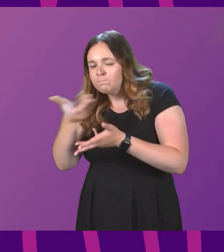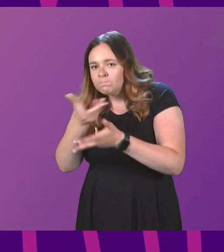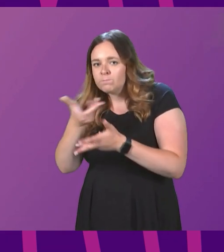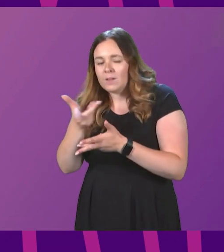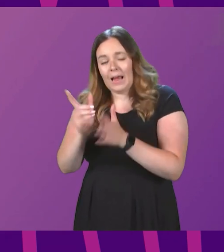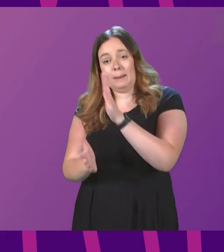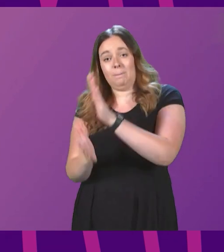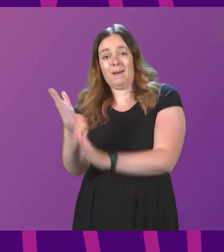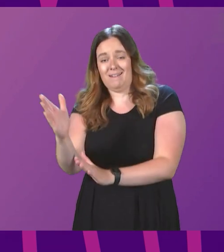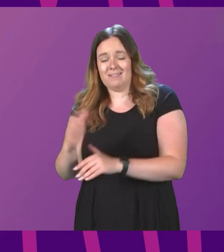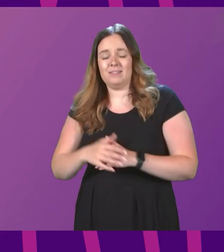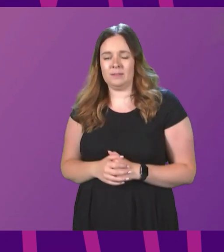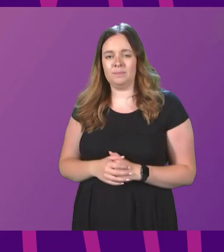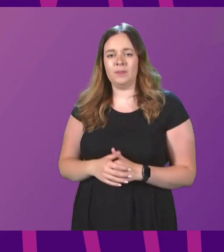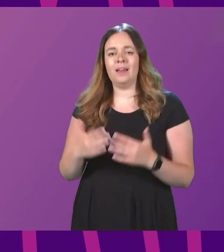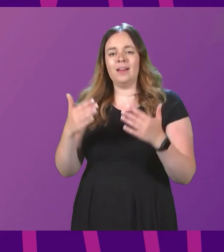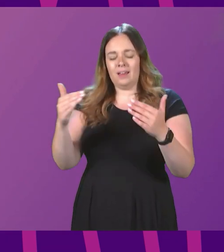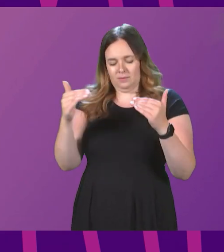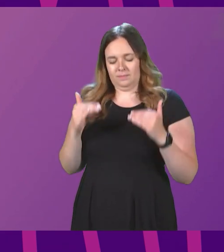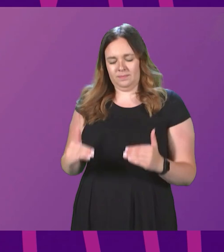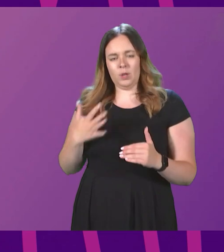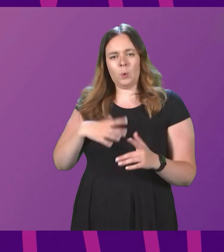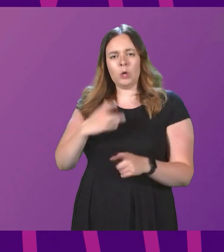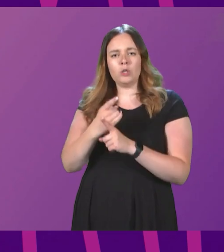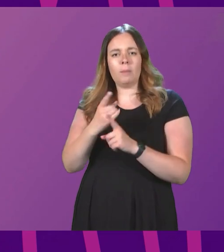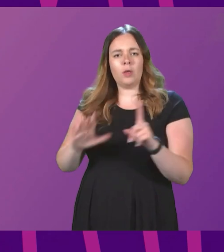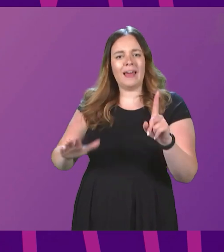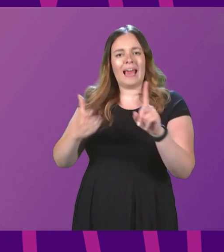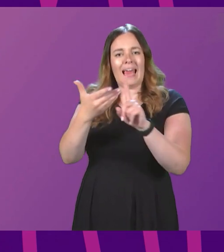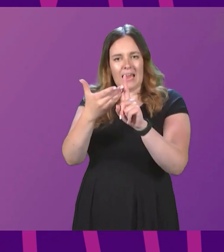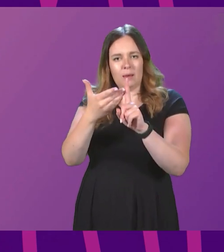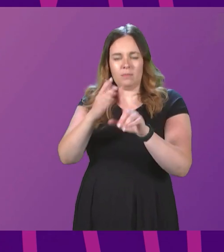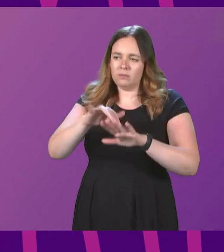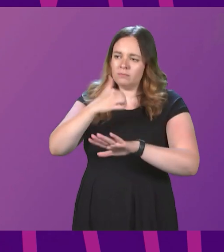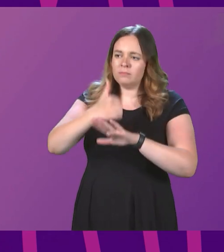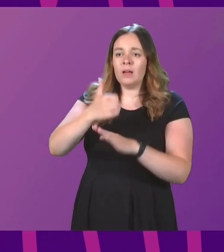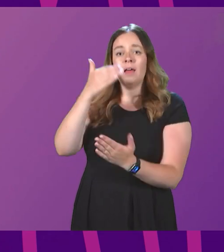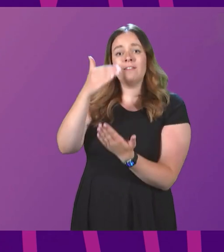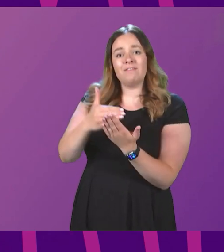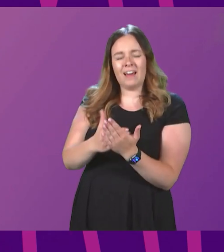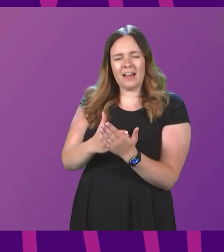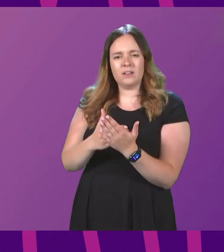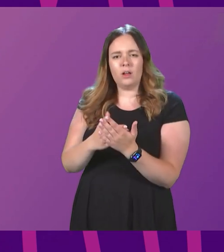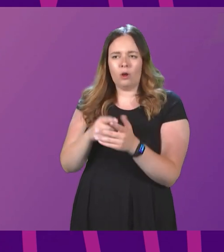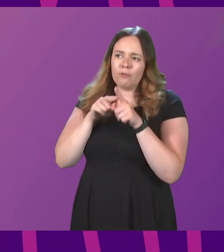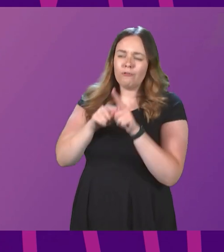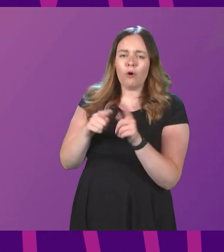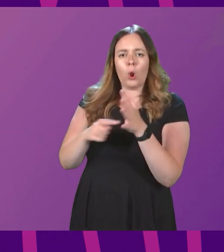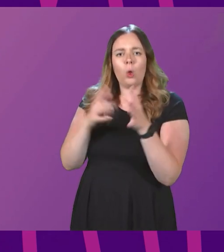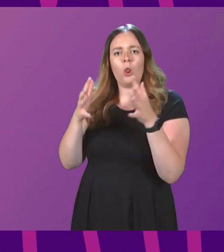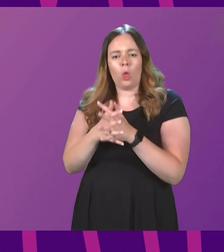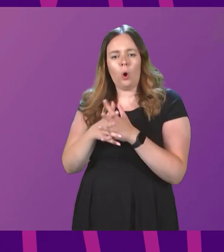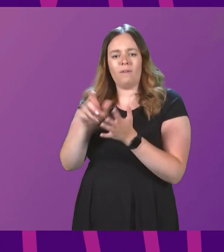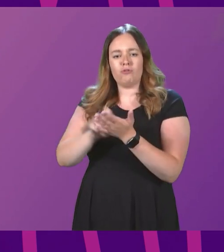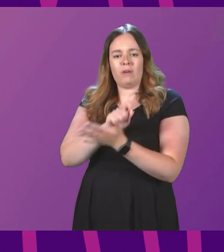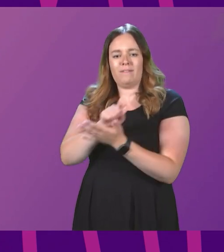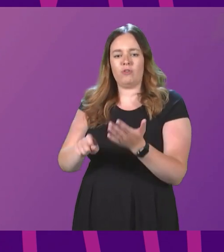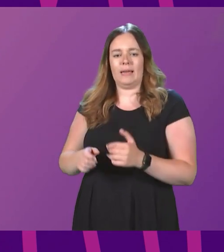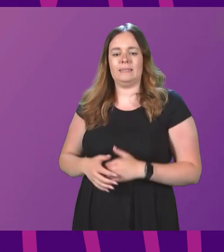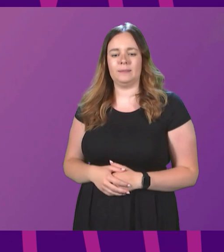Let me turn now to the aim of establishing as fact the lawfulness of a referendum,